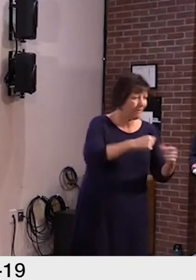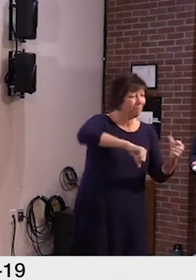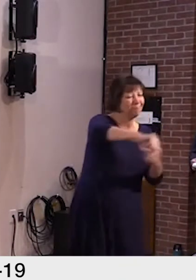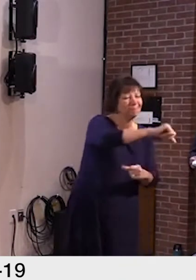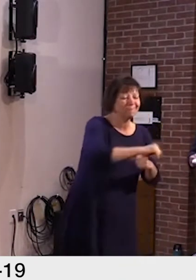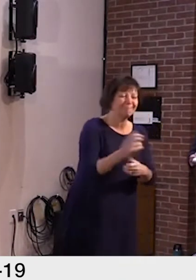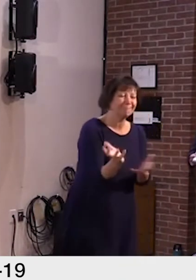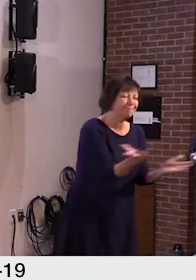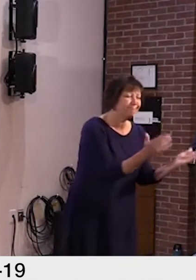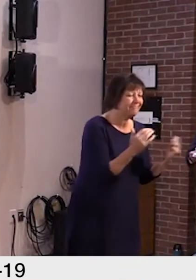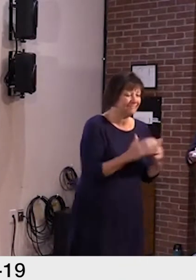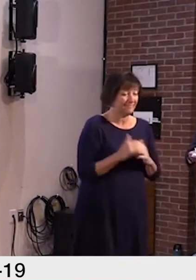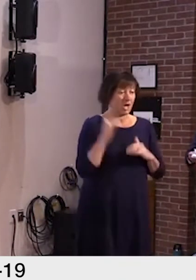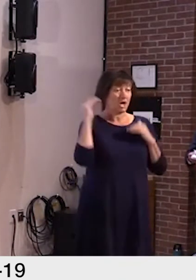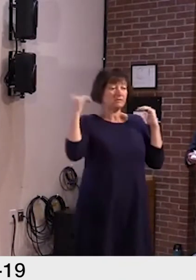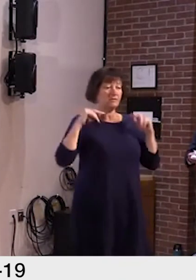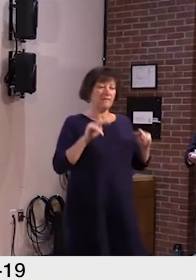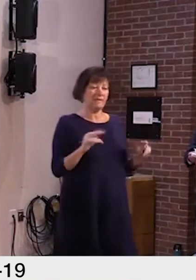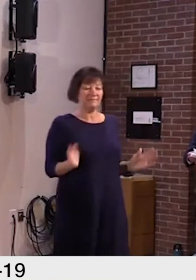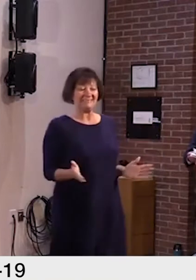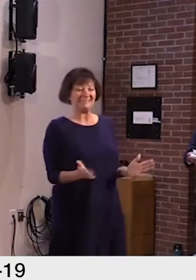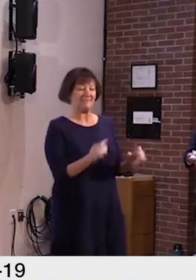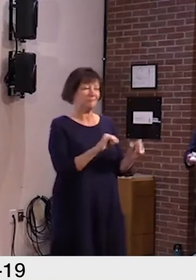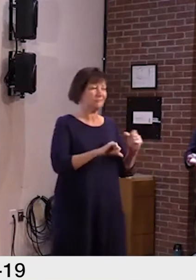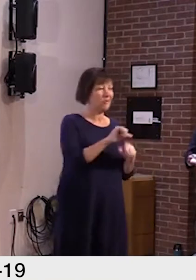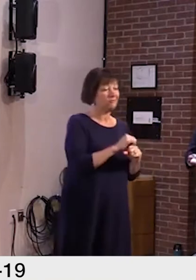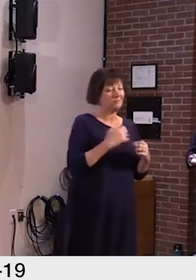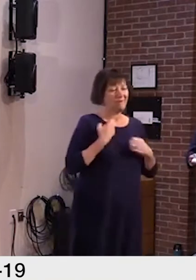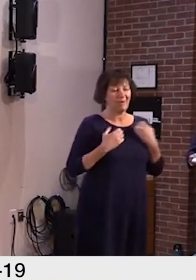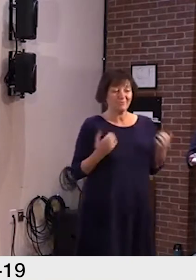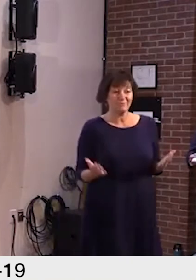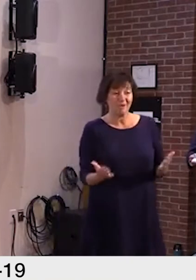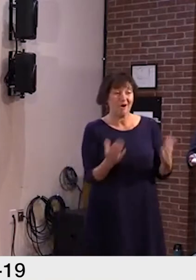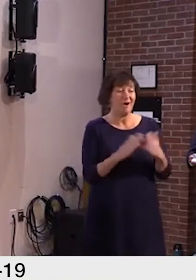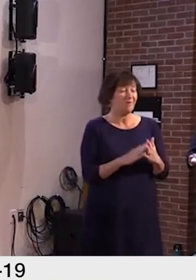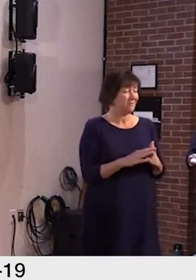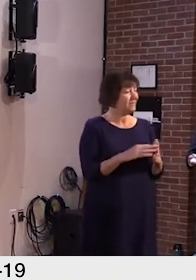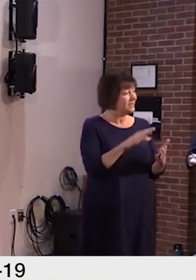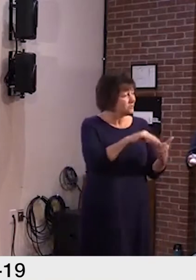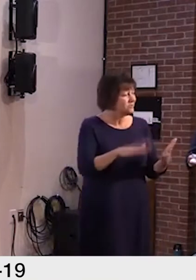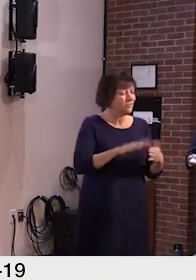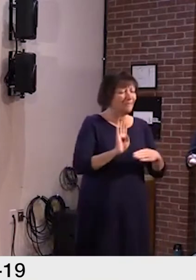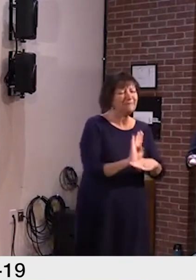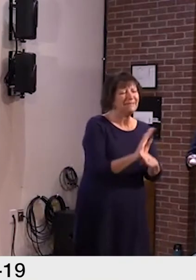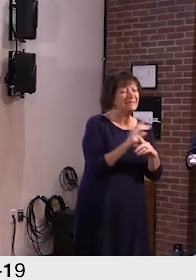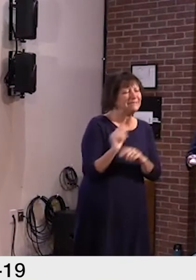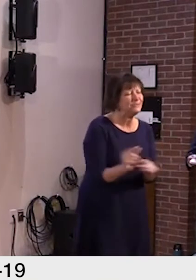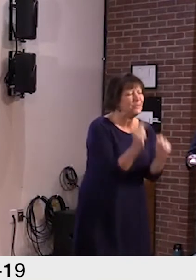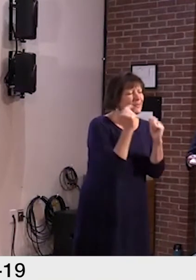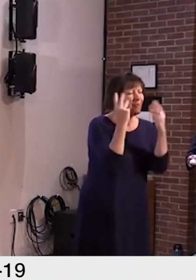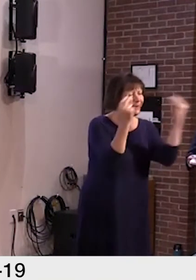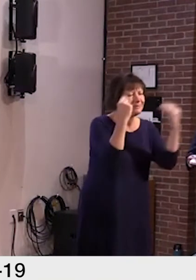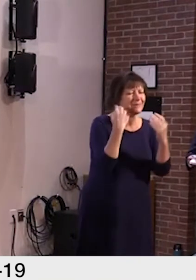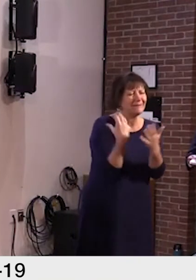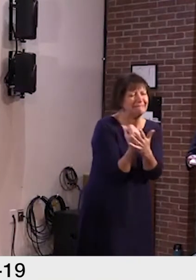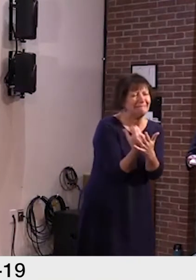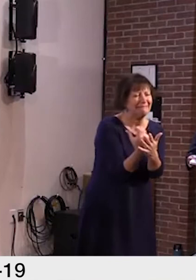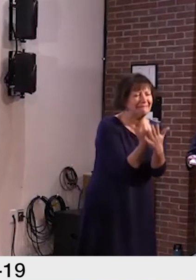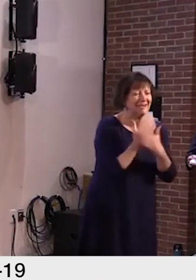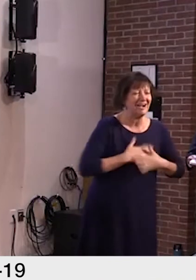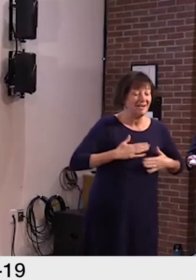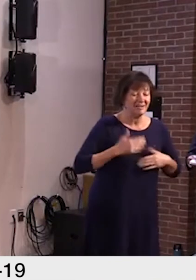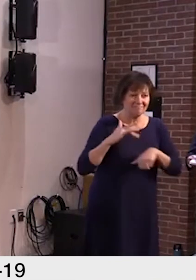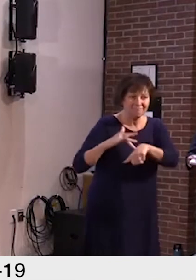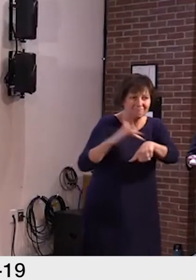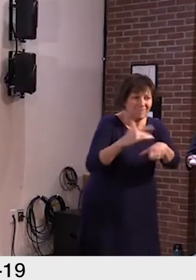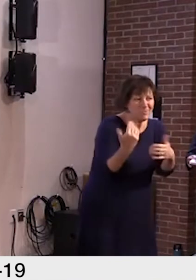focus on social emotional growth, participating in hands-on learning activities, being physically active outdoors, trying new